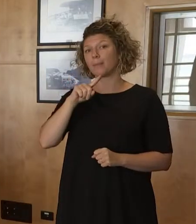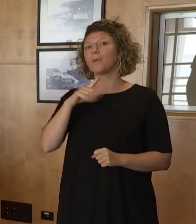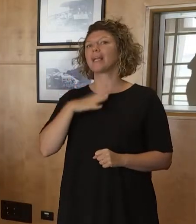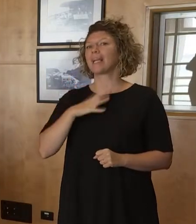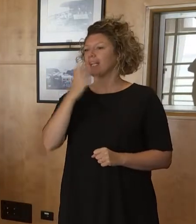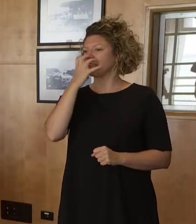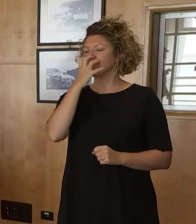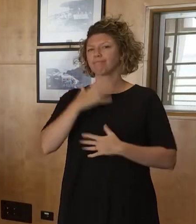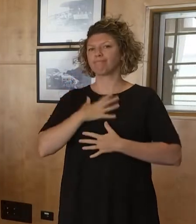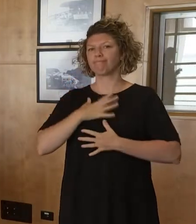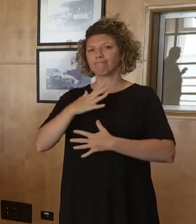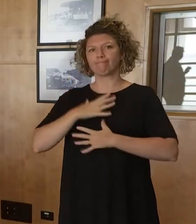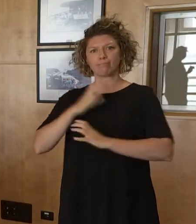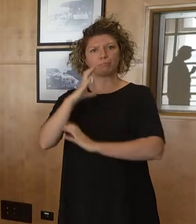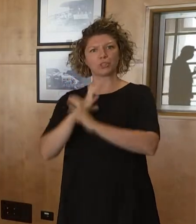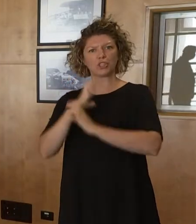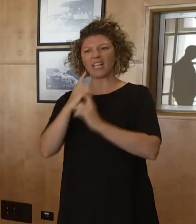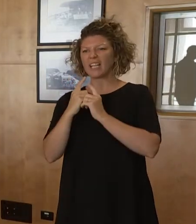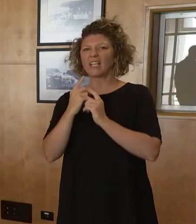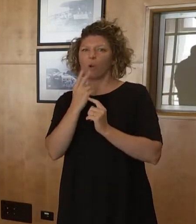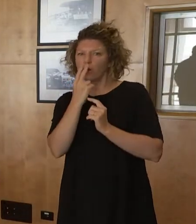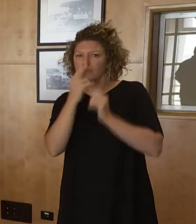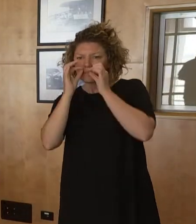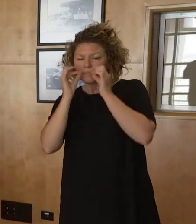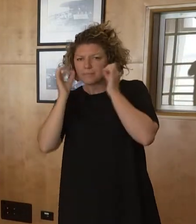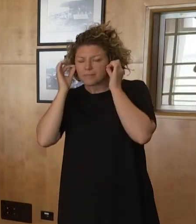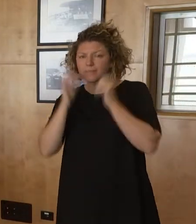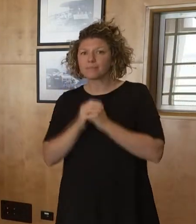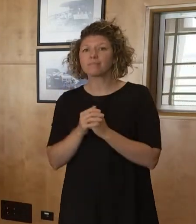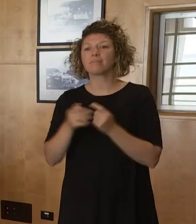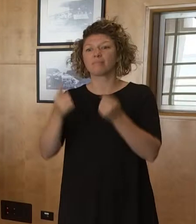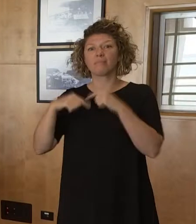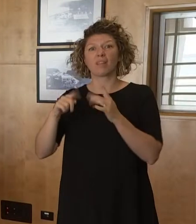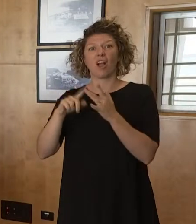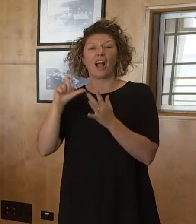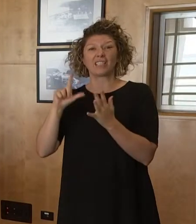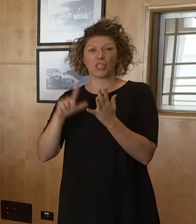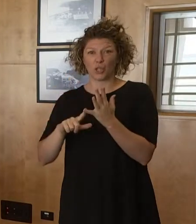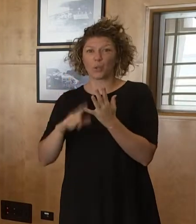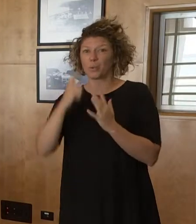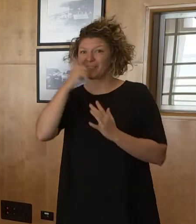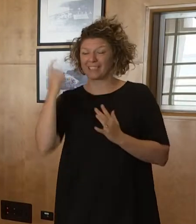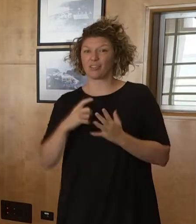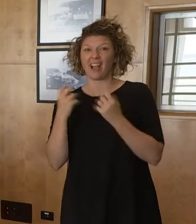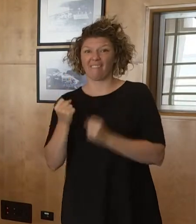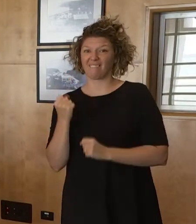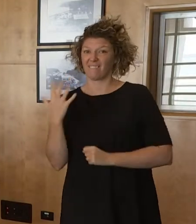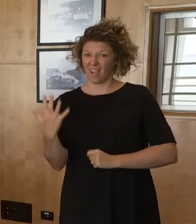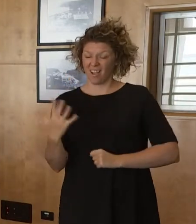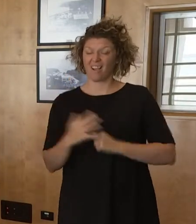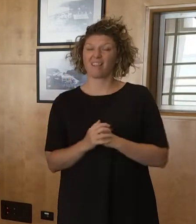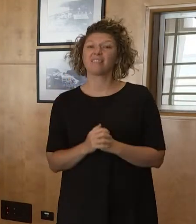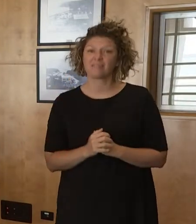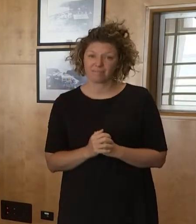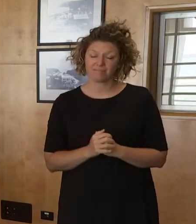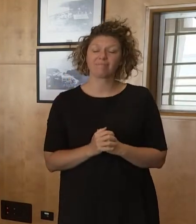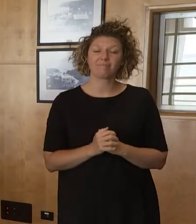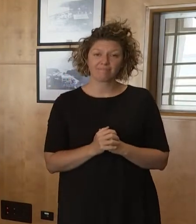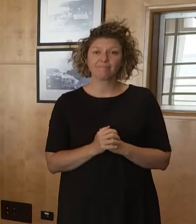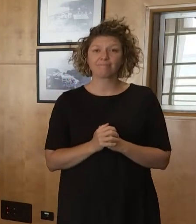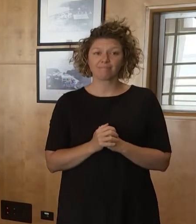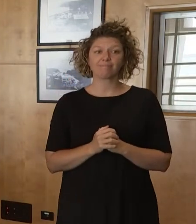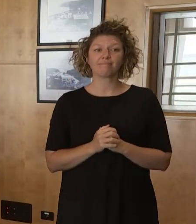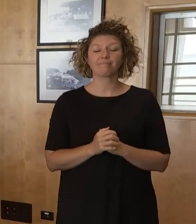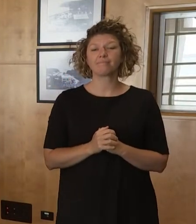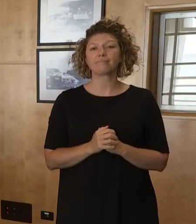people are in intensive care receiving treatment. The breakdown is 34 people in Alice Springs Hospital, three on oxygen and two in